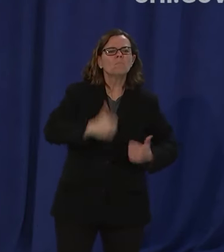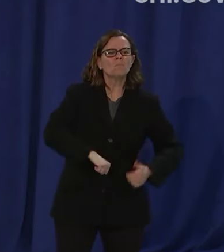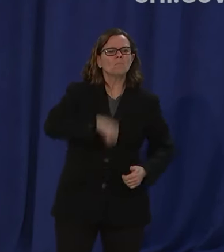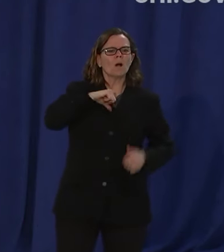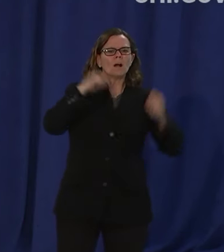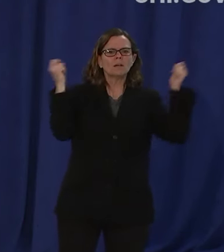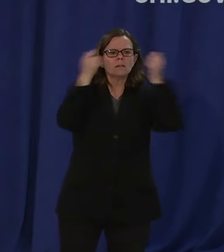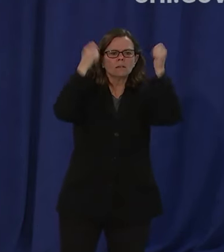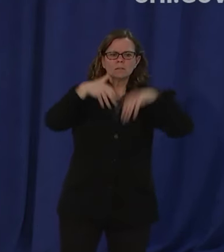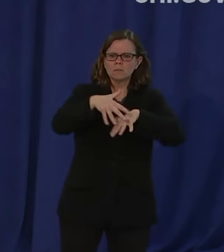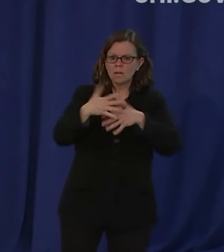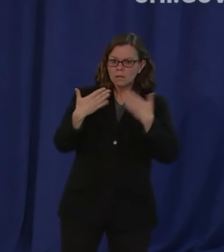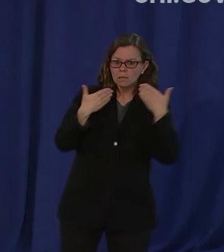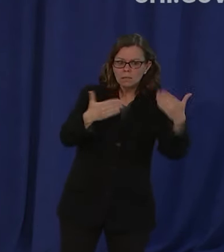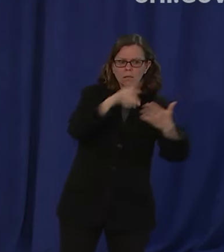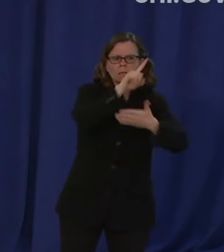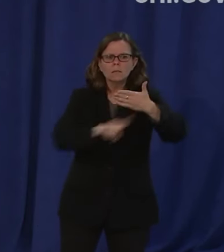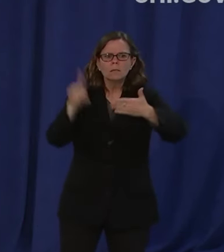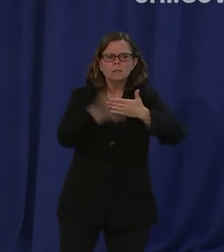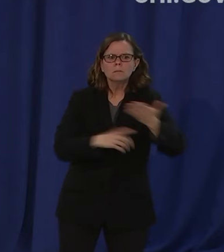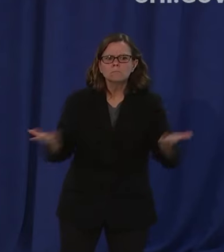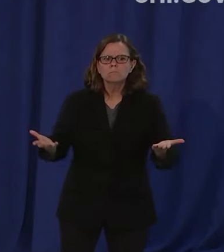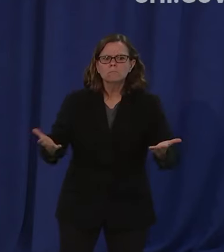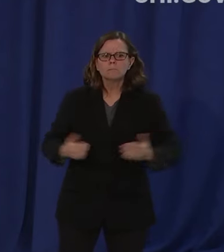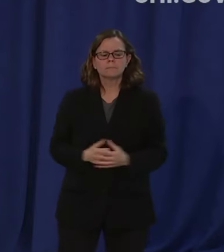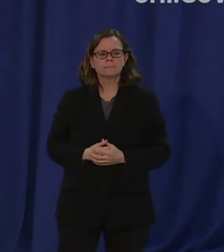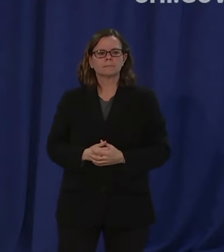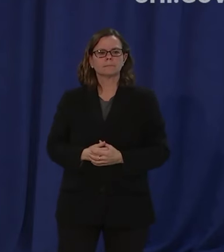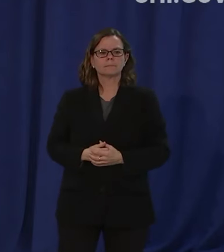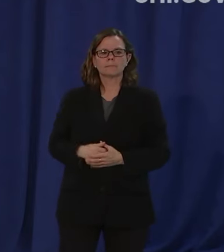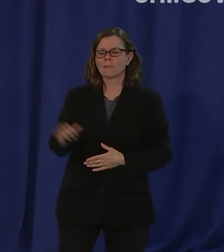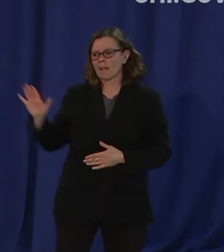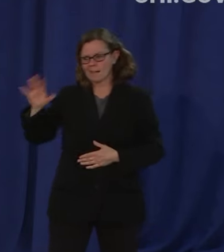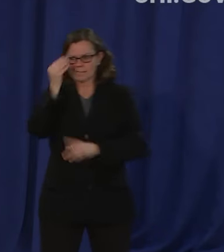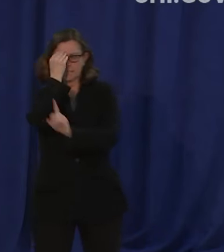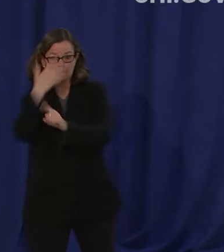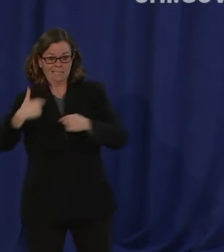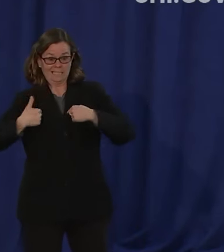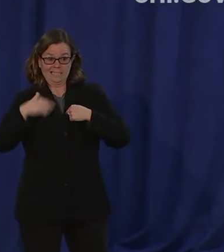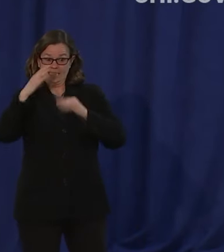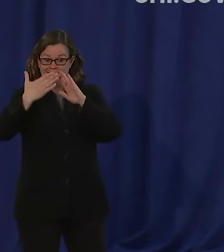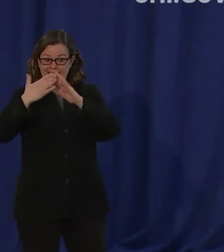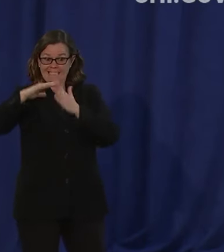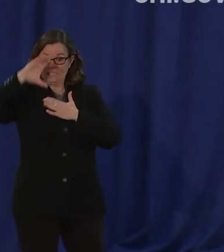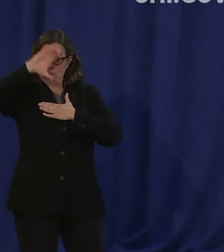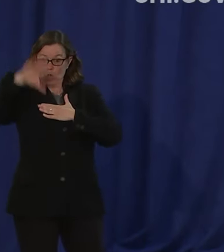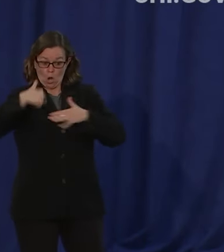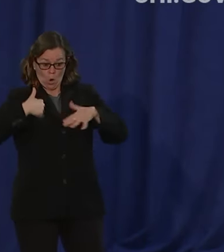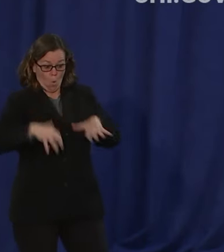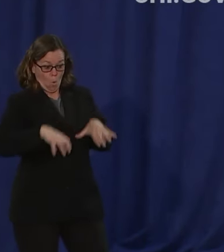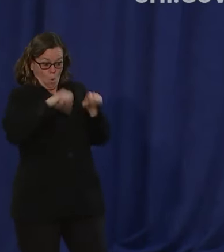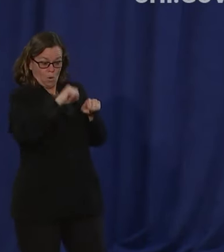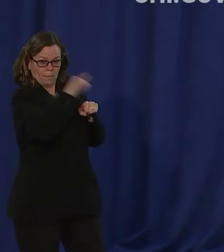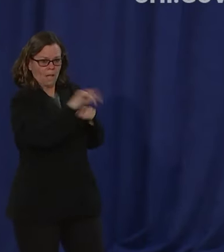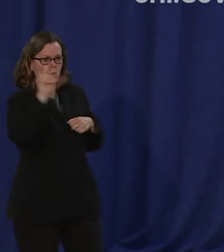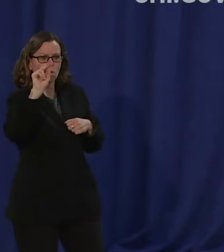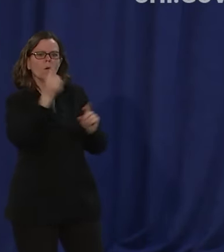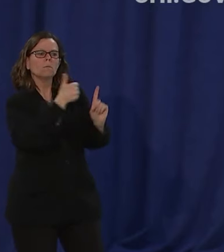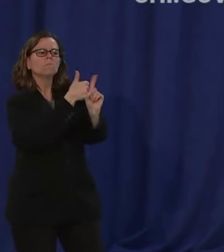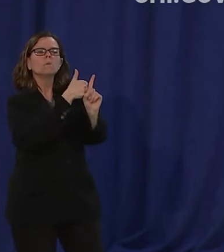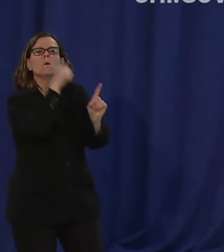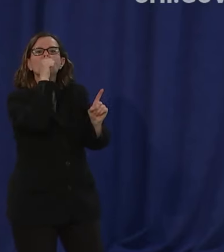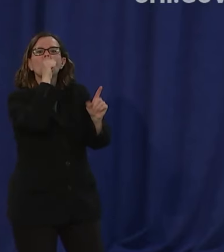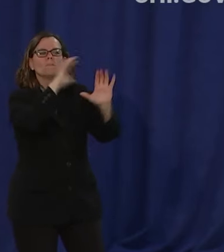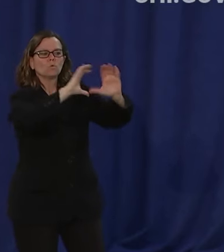it's been run by an independent body we are in conversation uh with those folks um and we will um they will